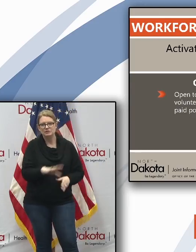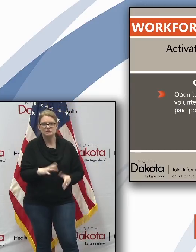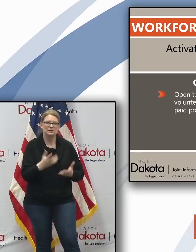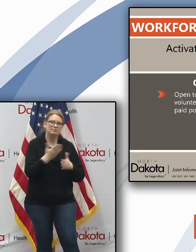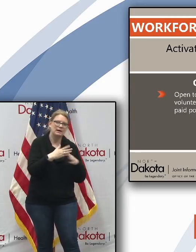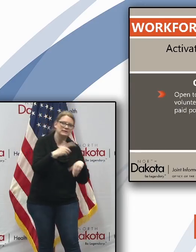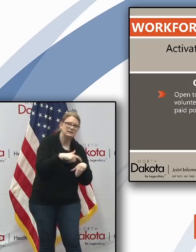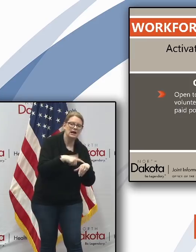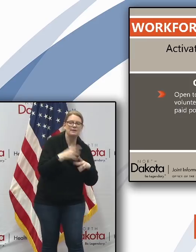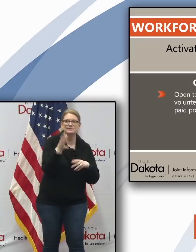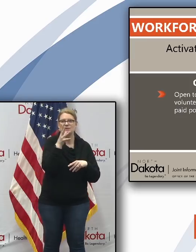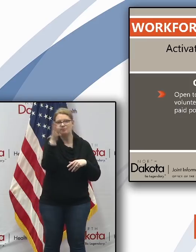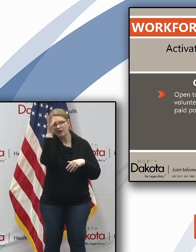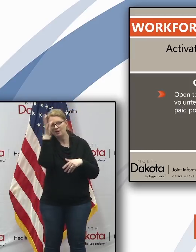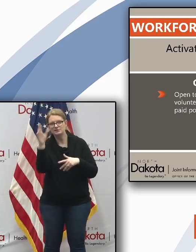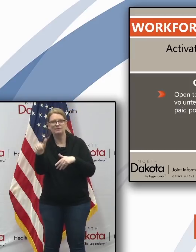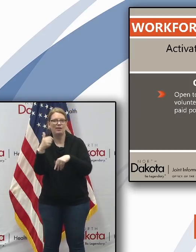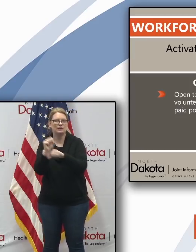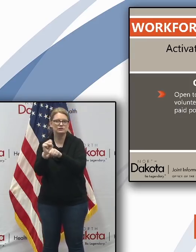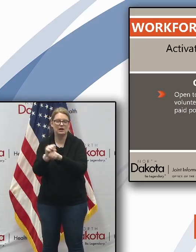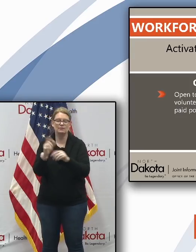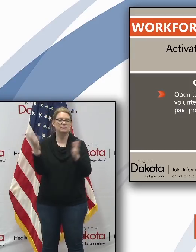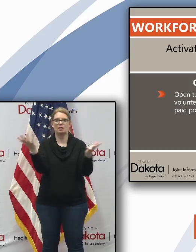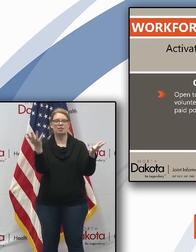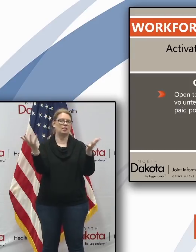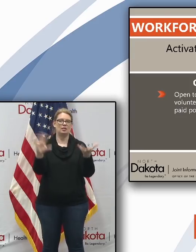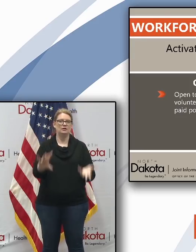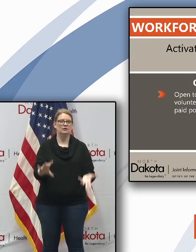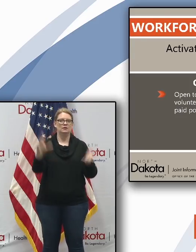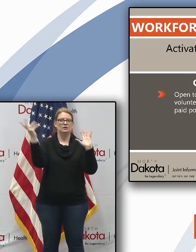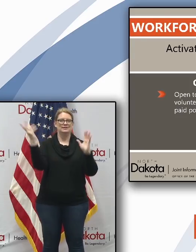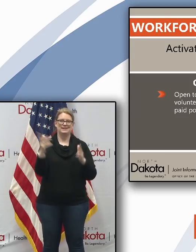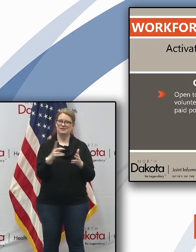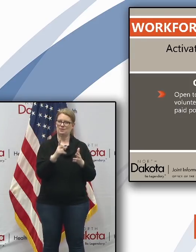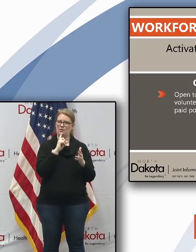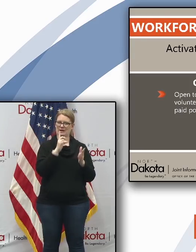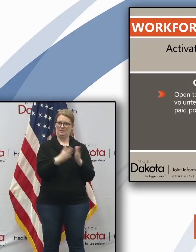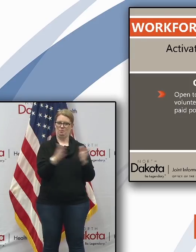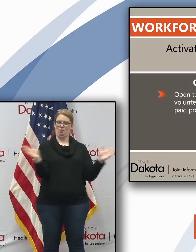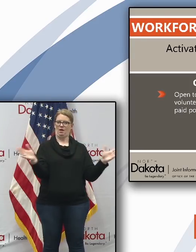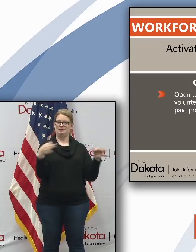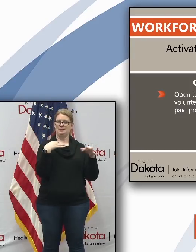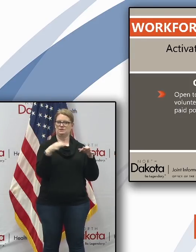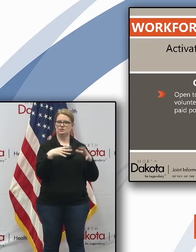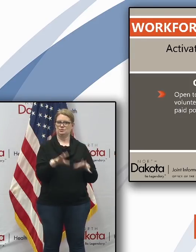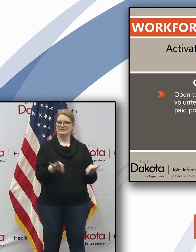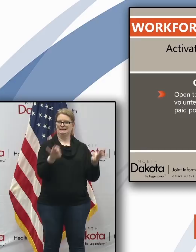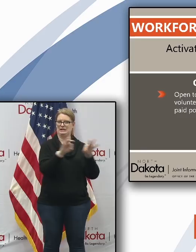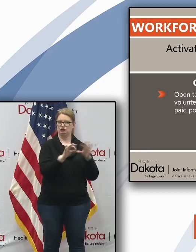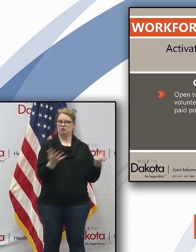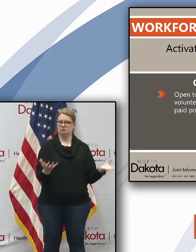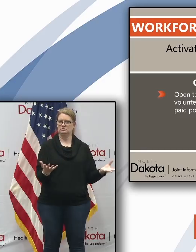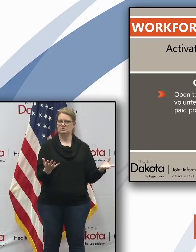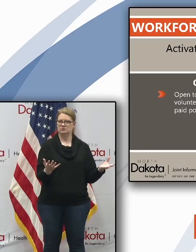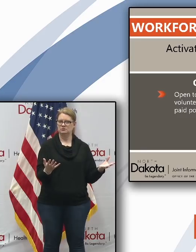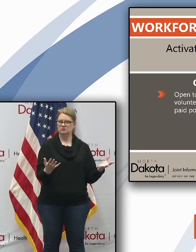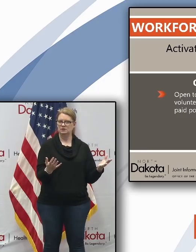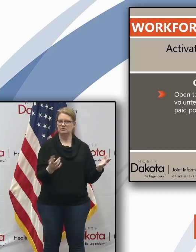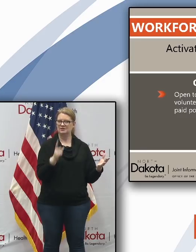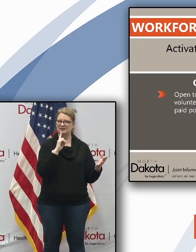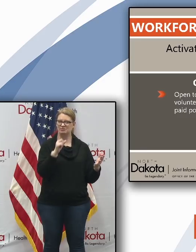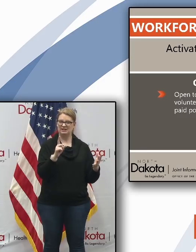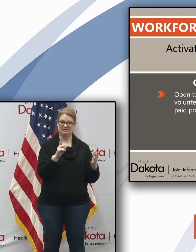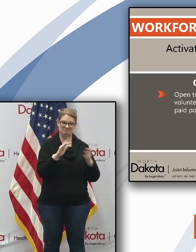and have other jobs so uh there's a broad definition of who's essential in north dakota and it really varies by uh by